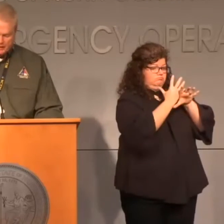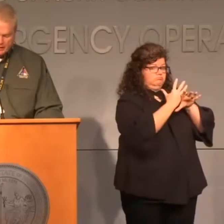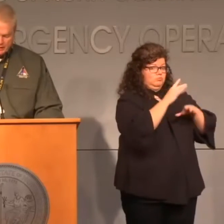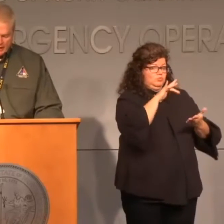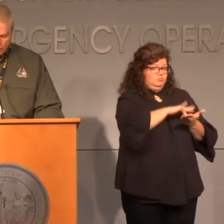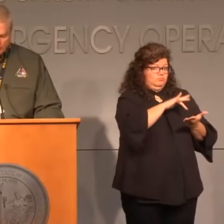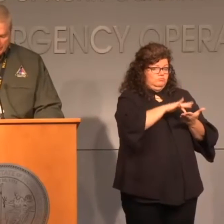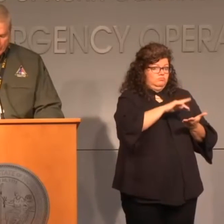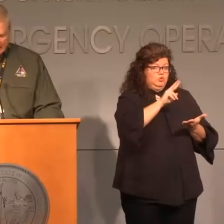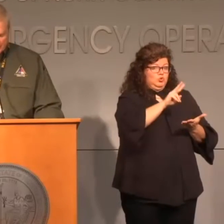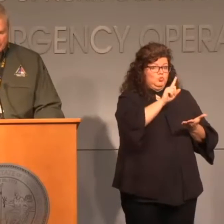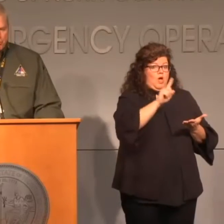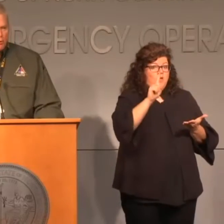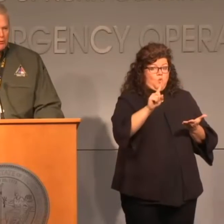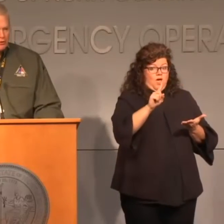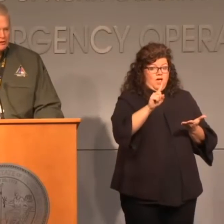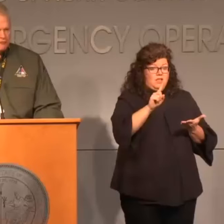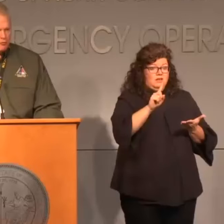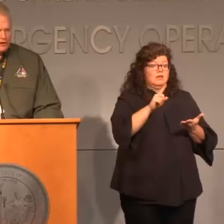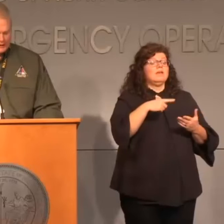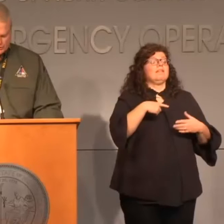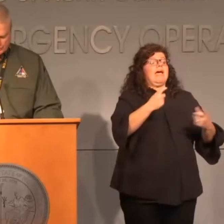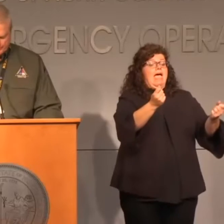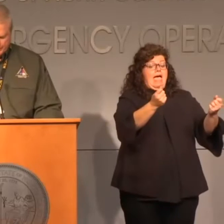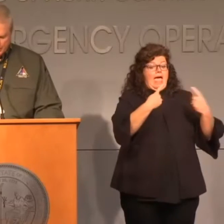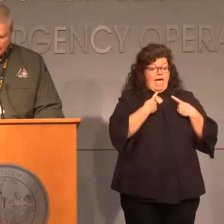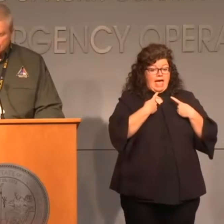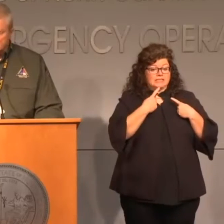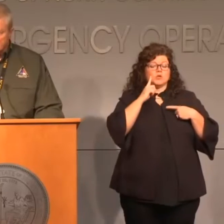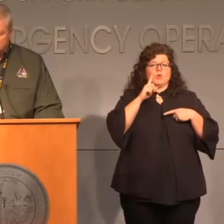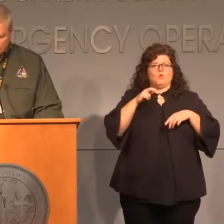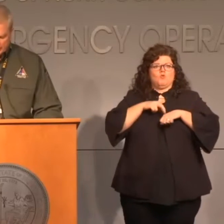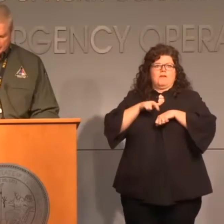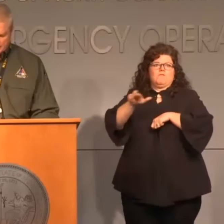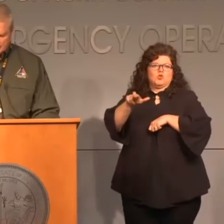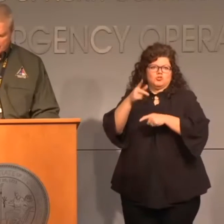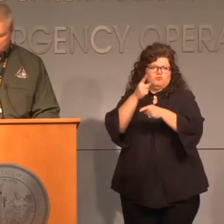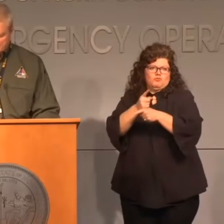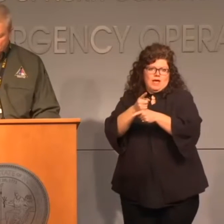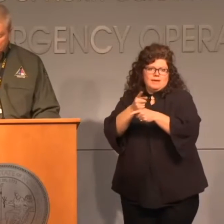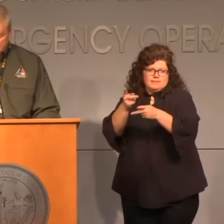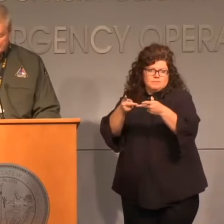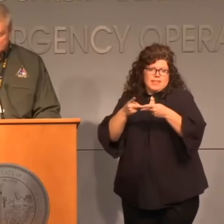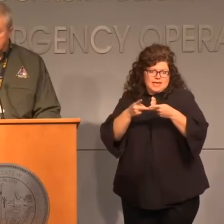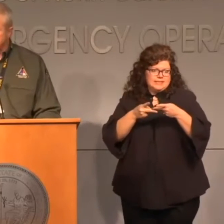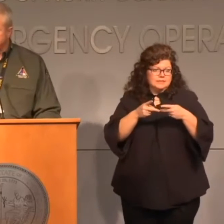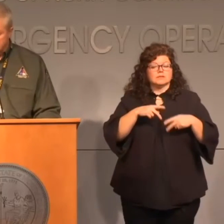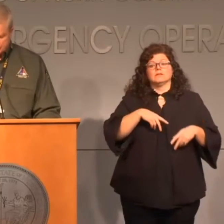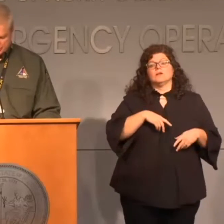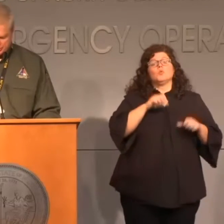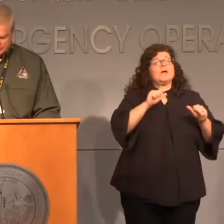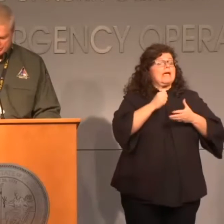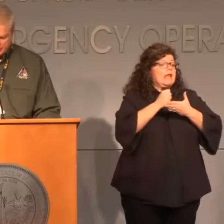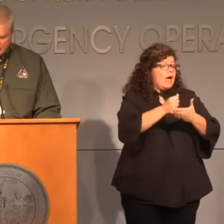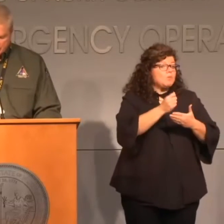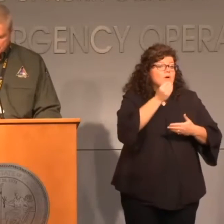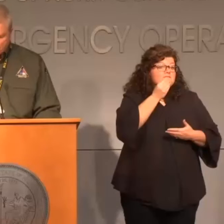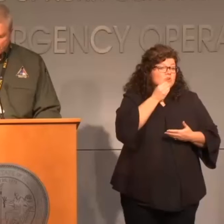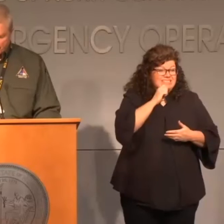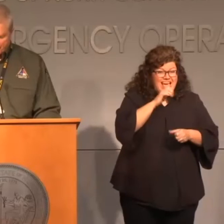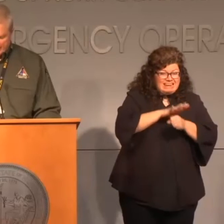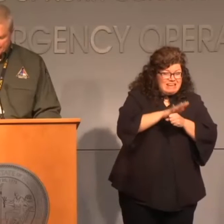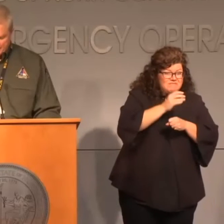question, they will be routed appropriately for an answer. 2-1-1 can help people with needs like food assistance,